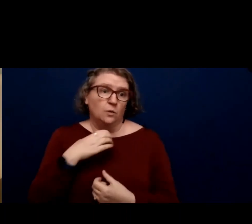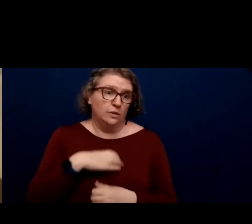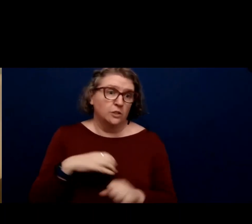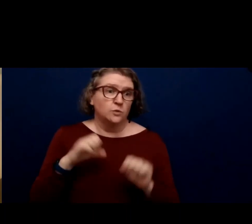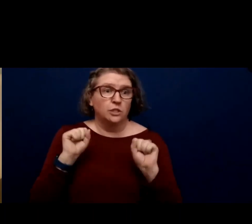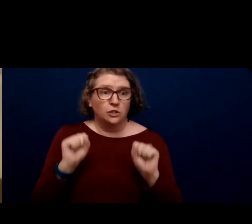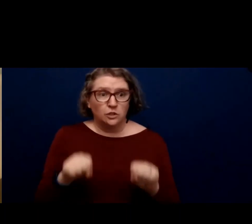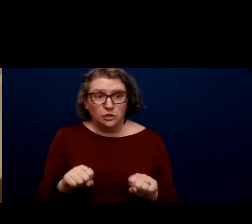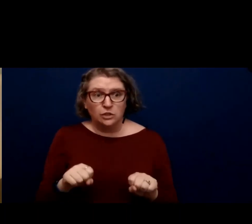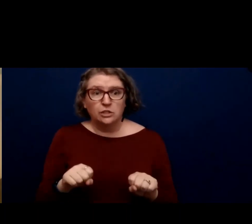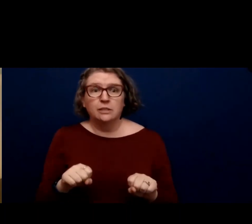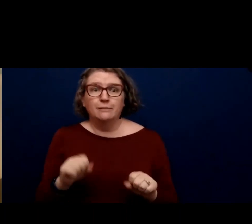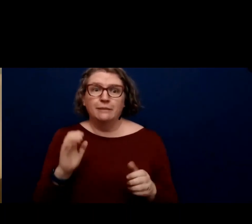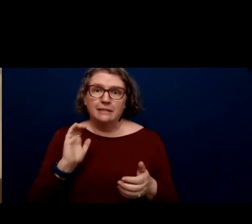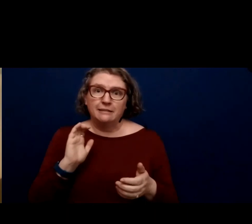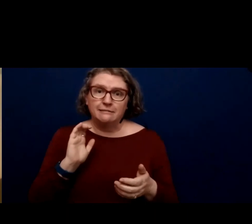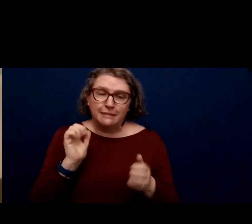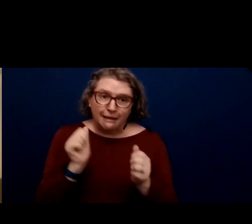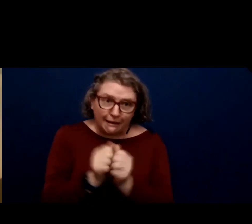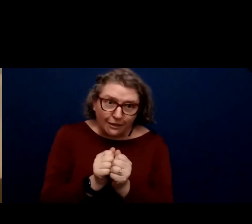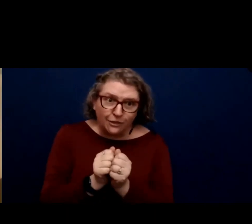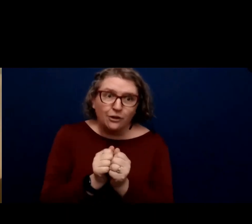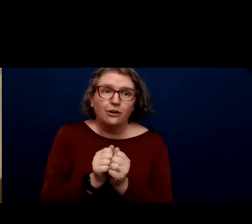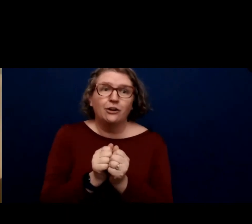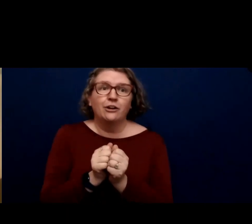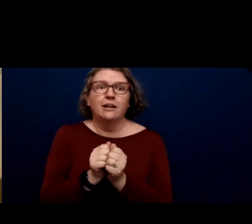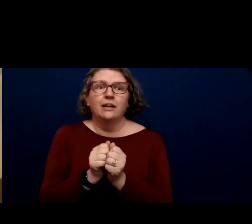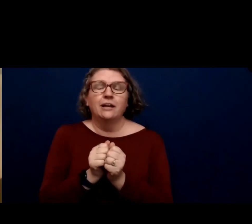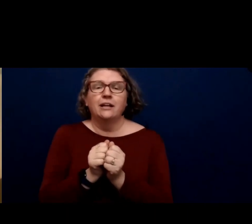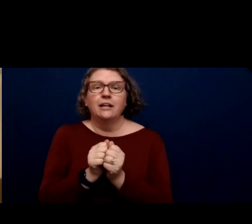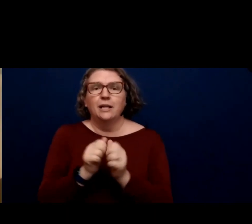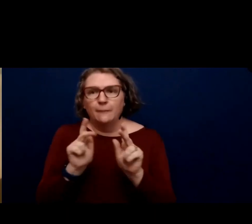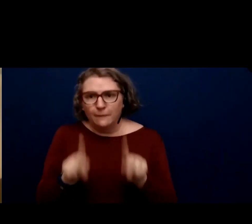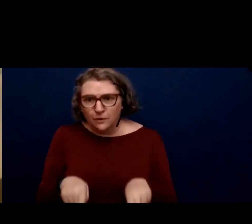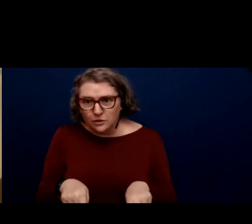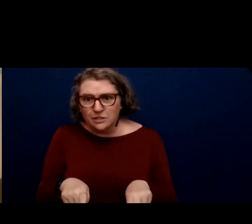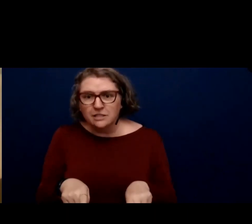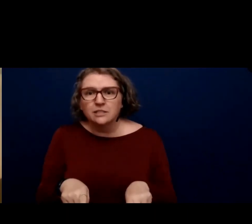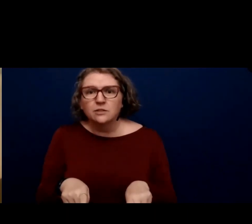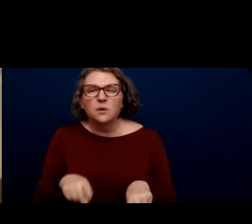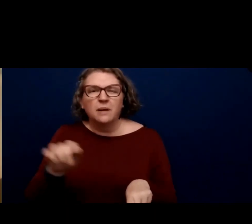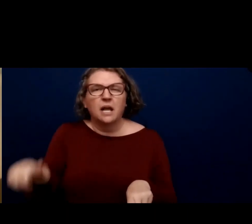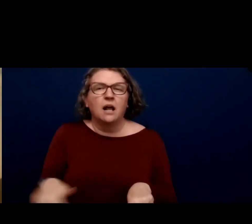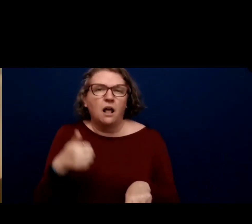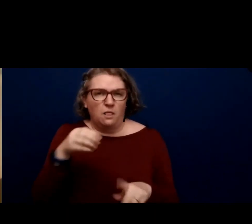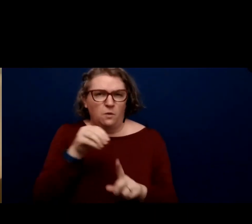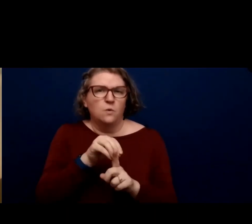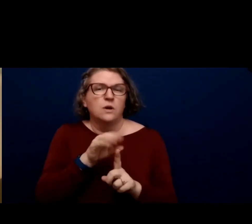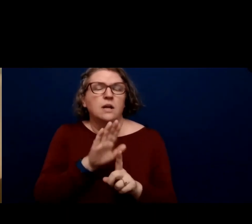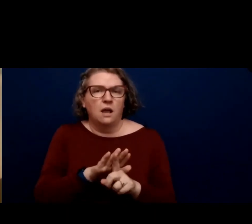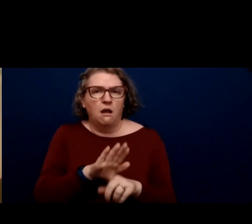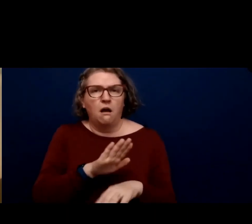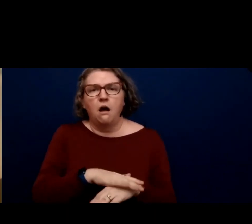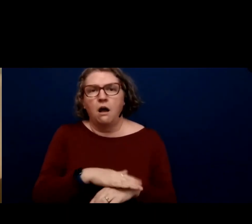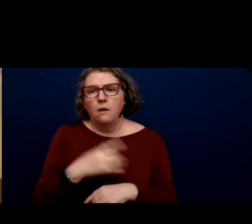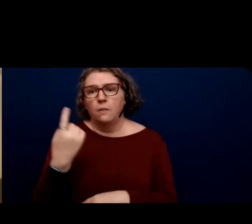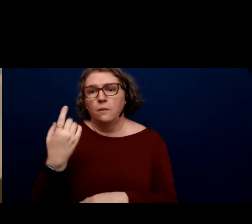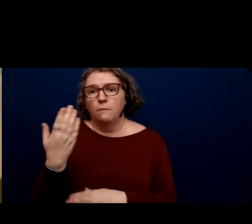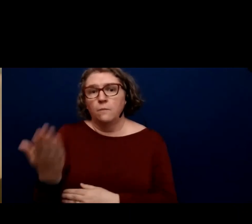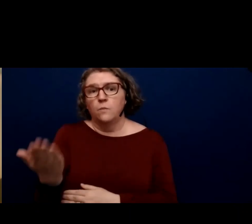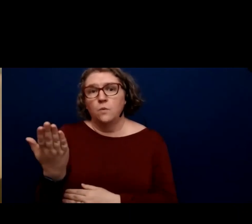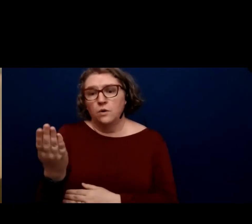together and in person. Dr. will be that additional orientation on the morning of the